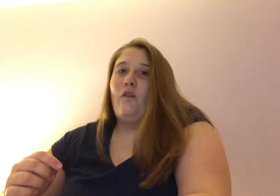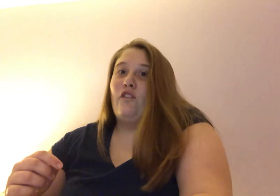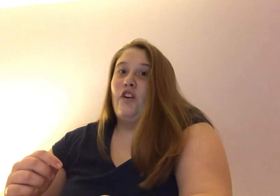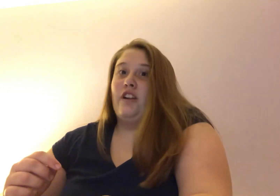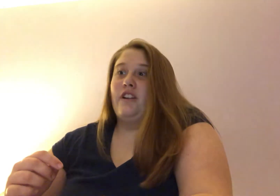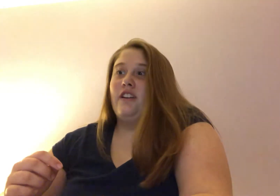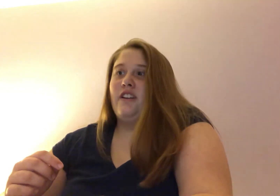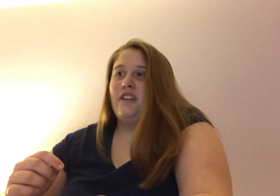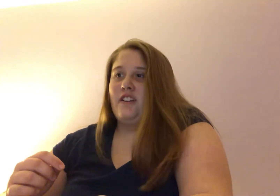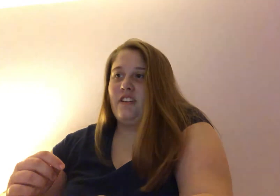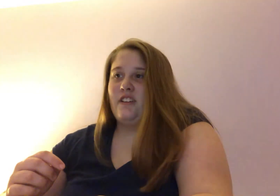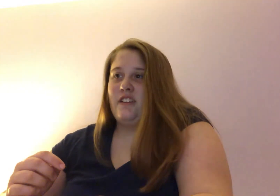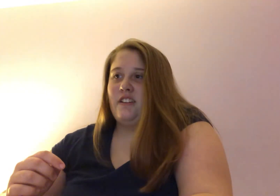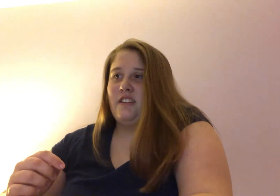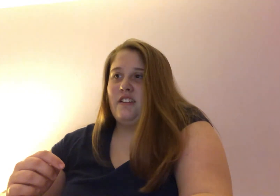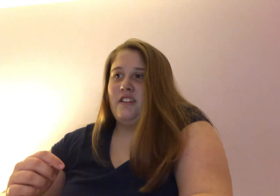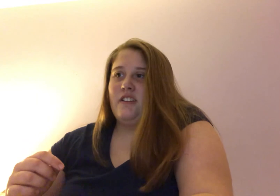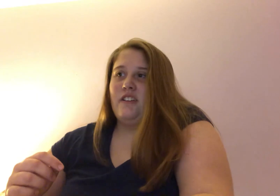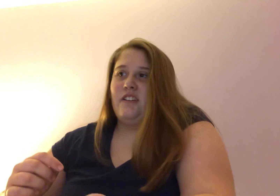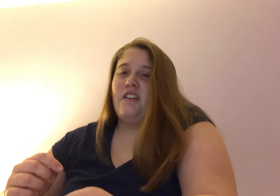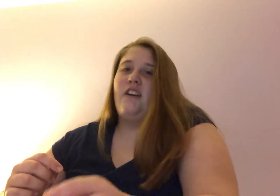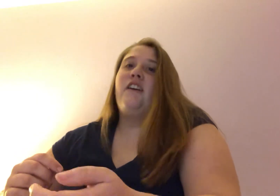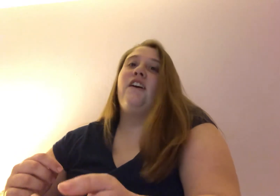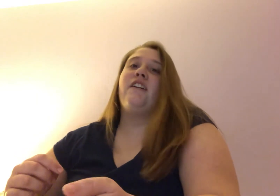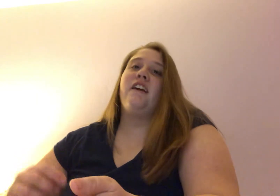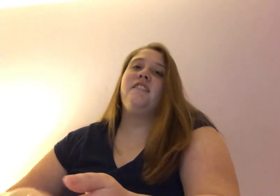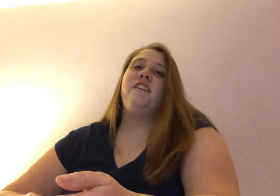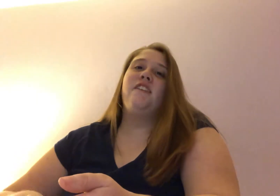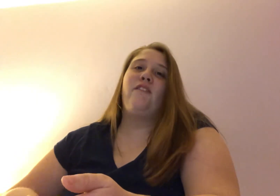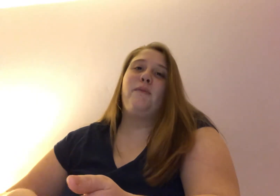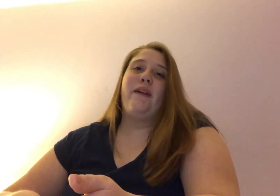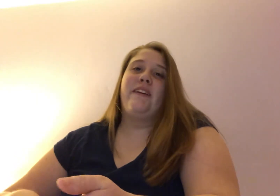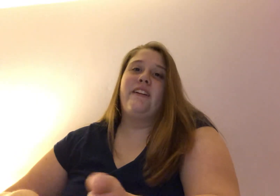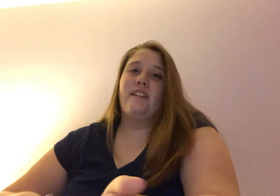Hopefully. hopefully I'll in it next year. Oh yeah, Dancer never made it in.